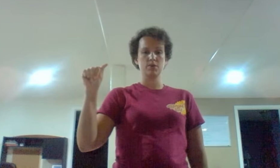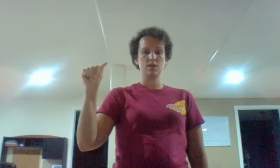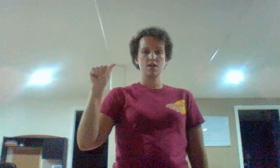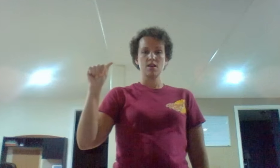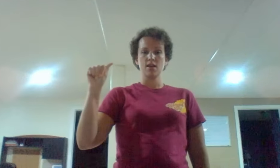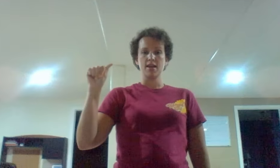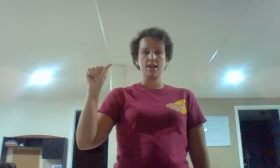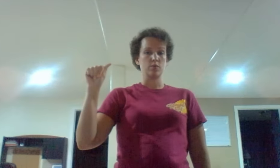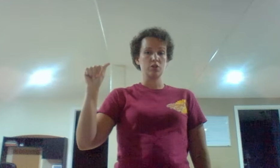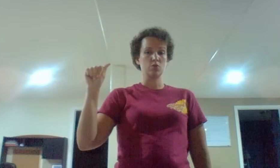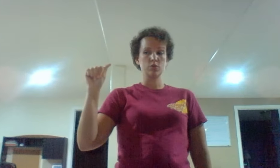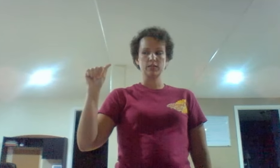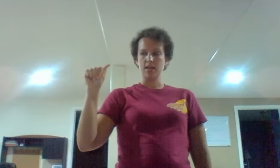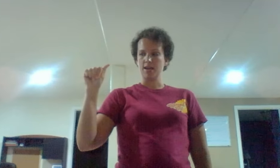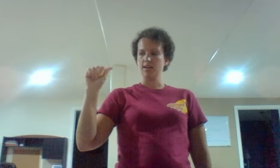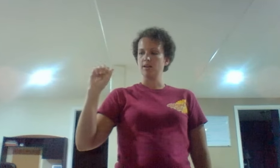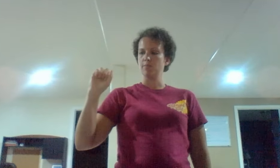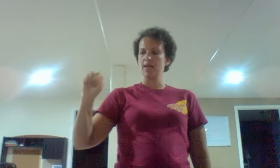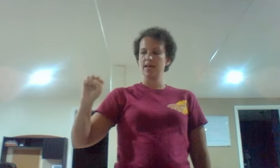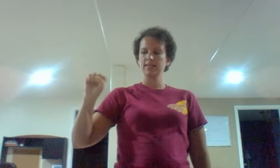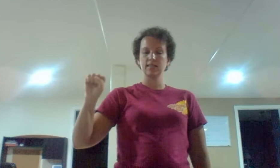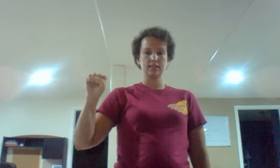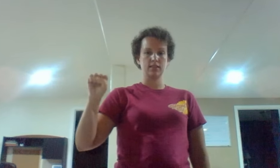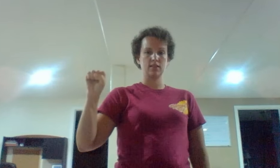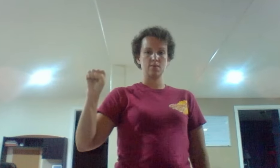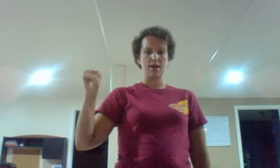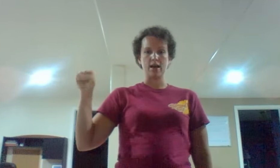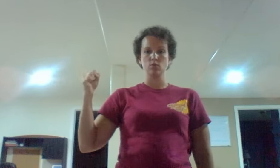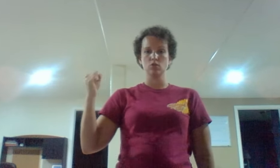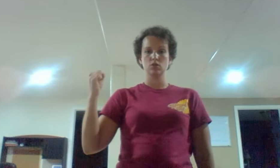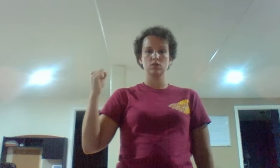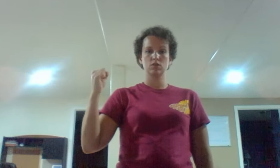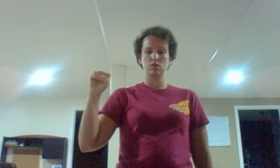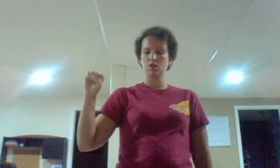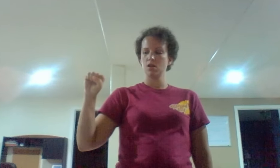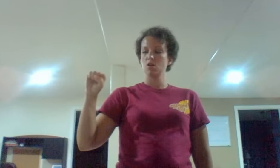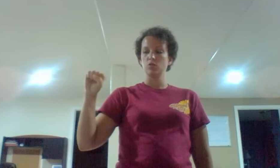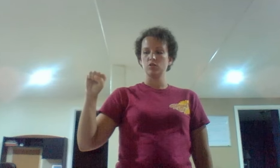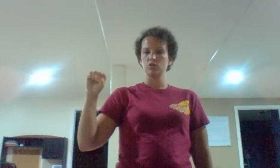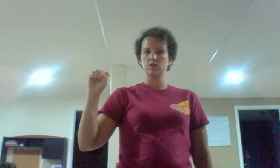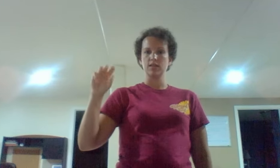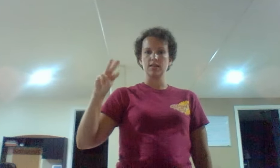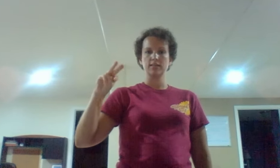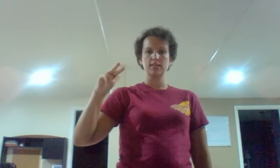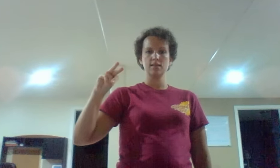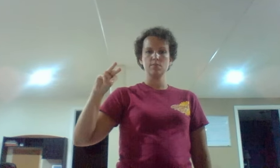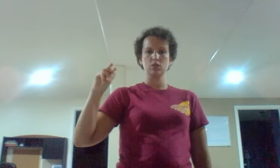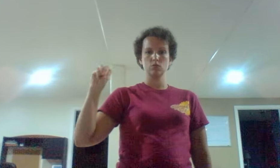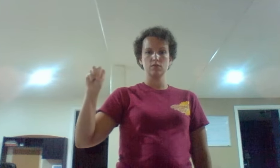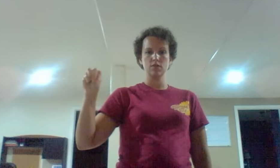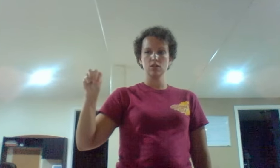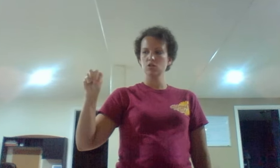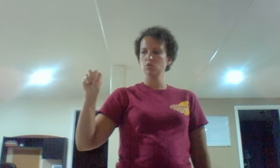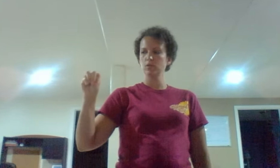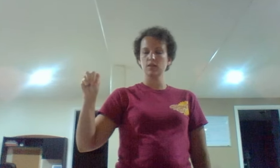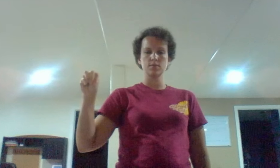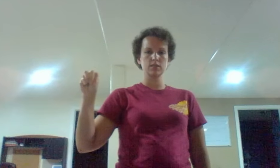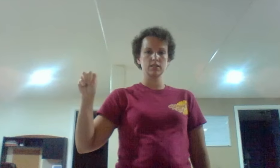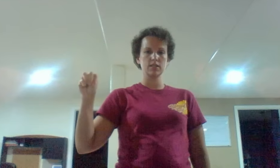and we don't use A. S has the thumb out. We do use S. M is three fingers with thumb sticking